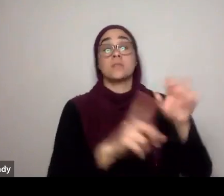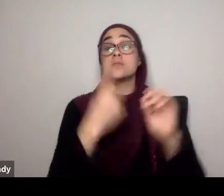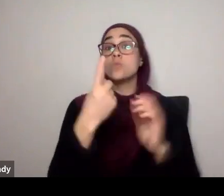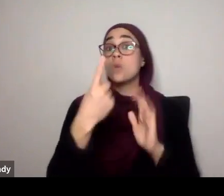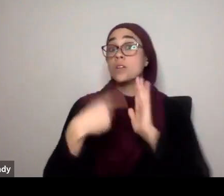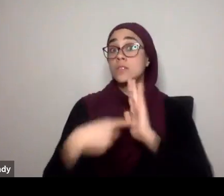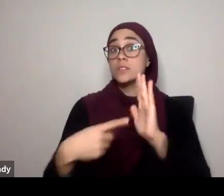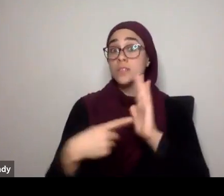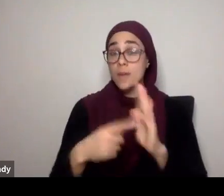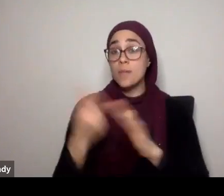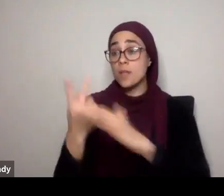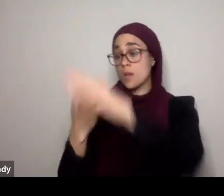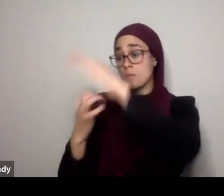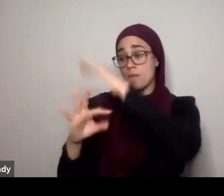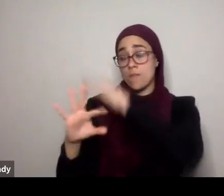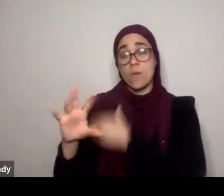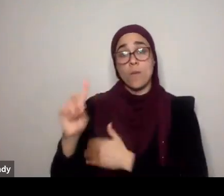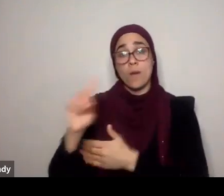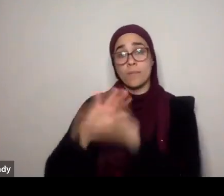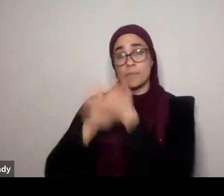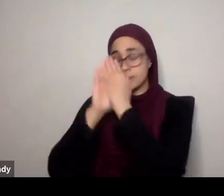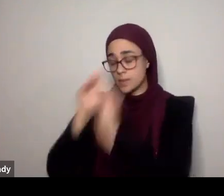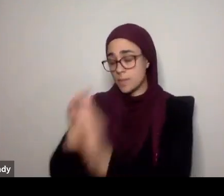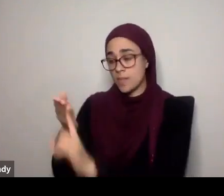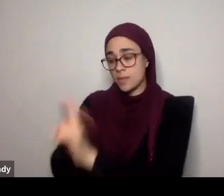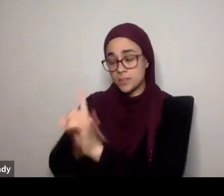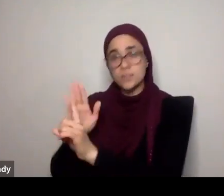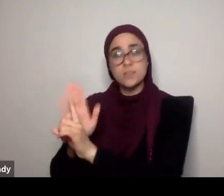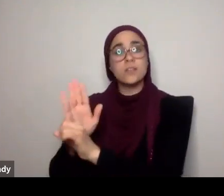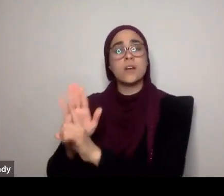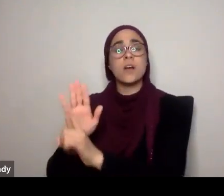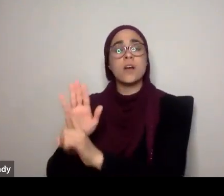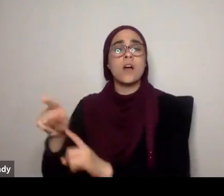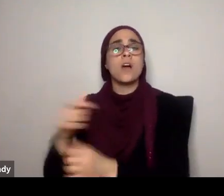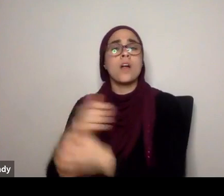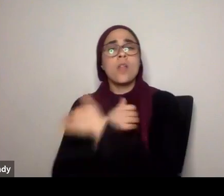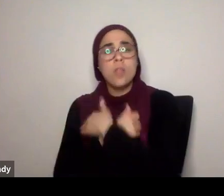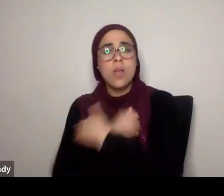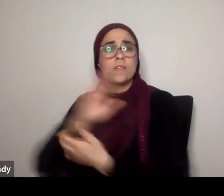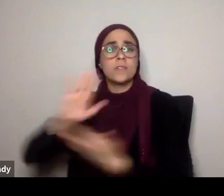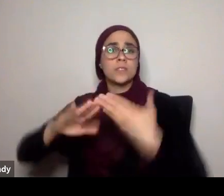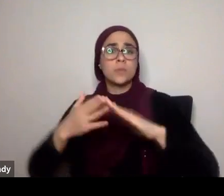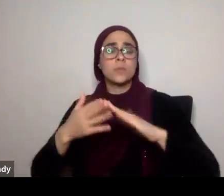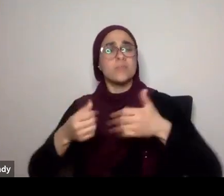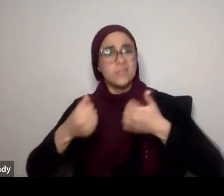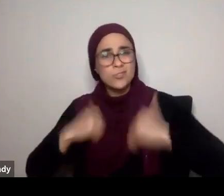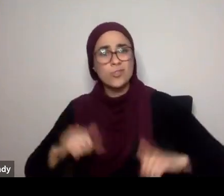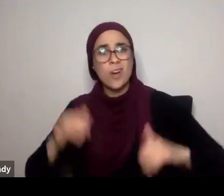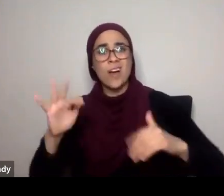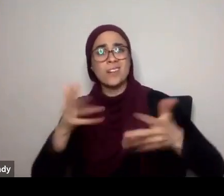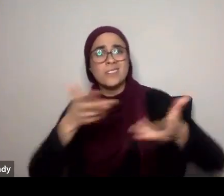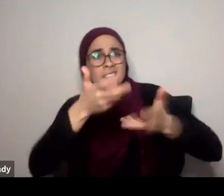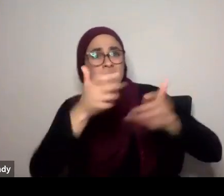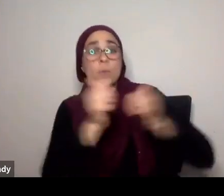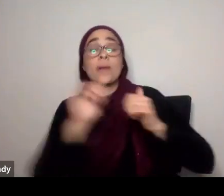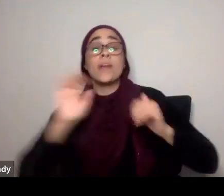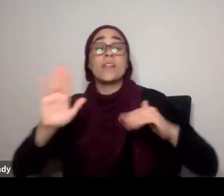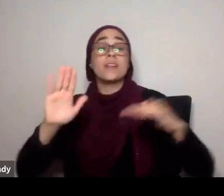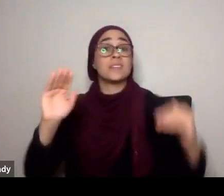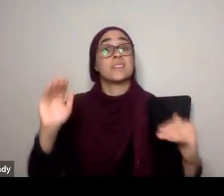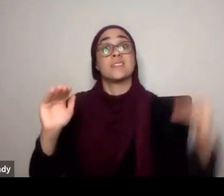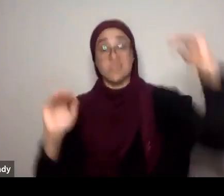out of his own love, for his community, was trying to basically, have a conversation, with the elites, and then one of the blind men, came,